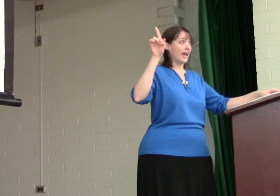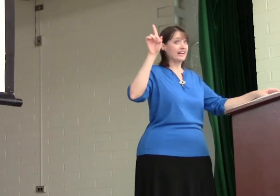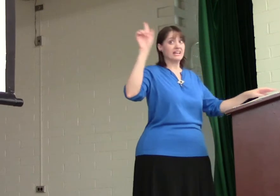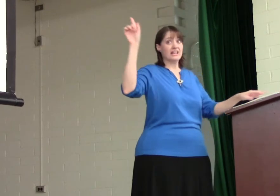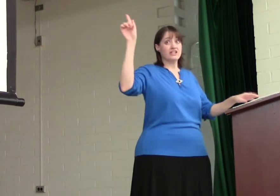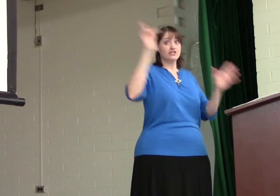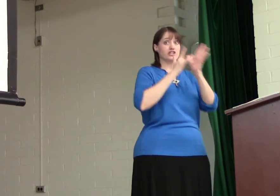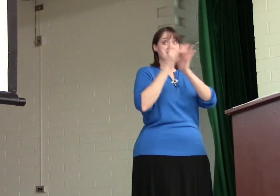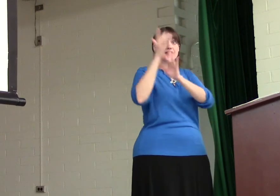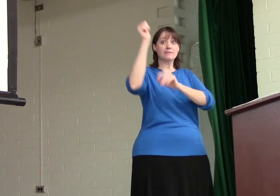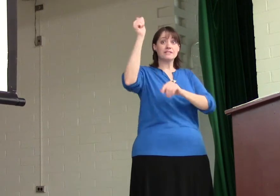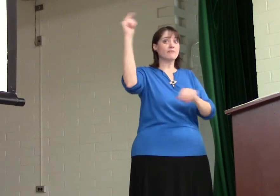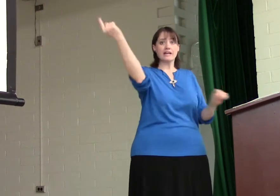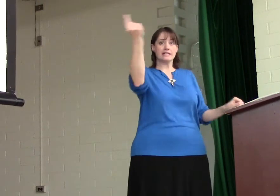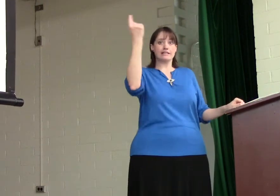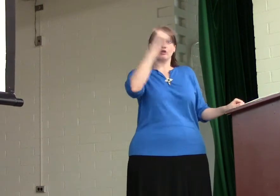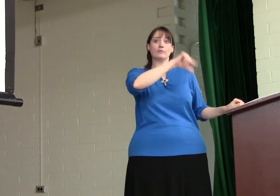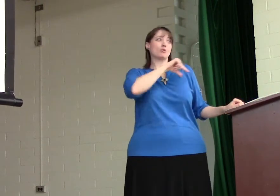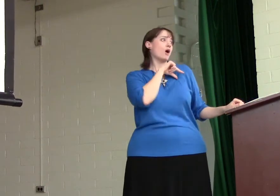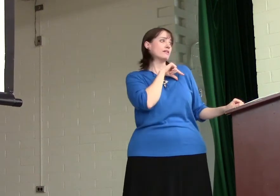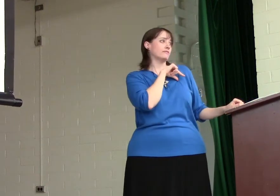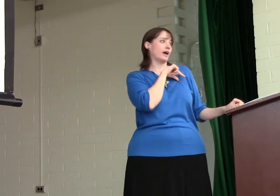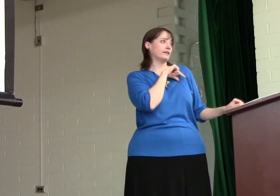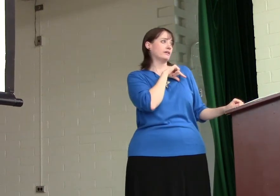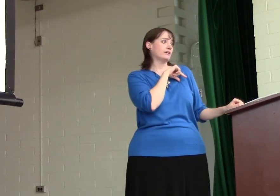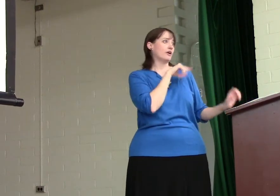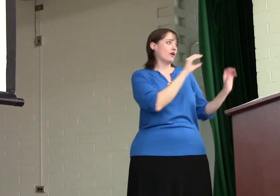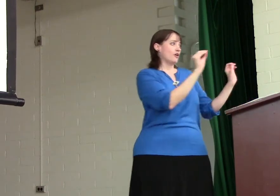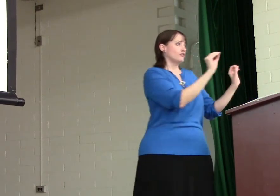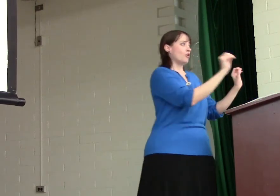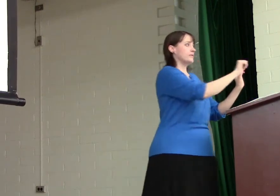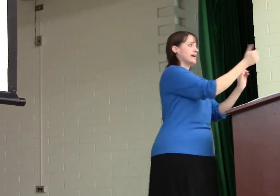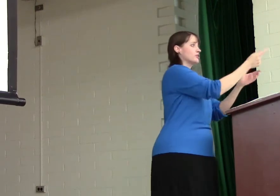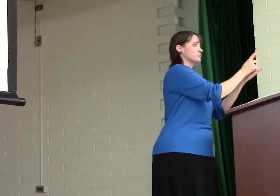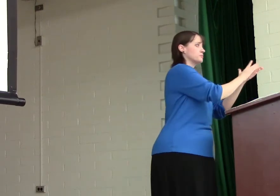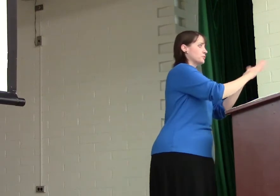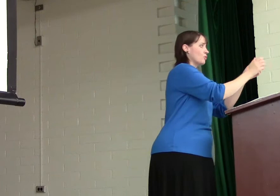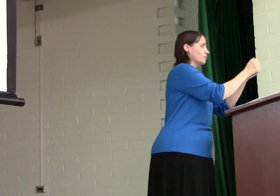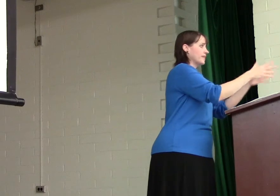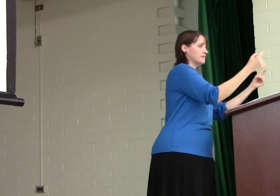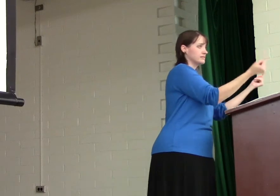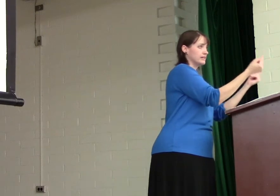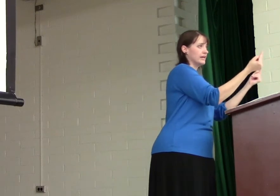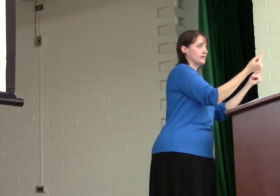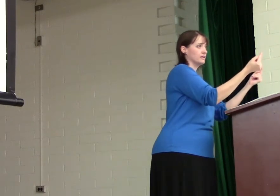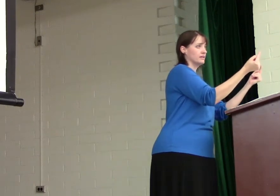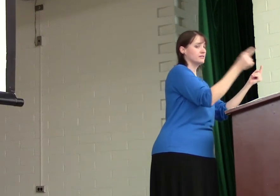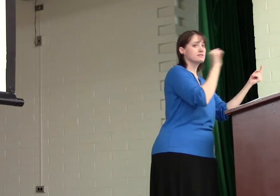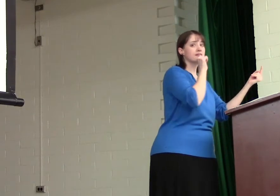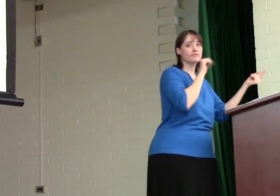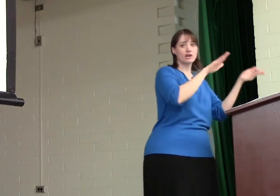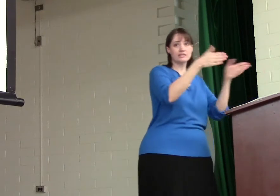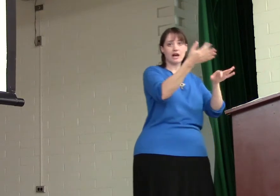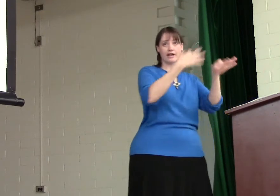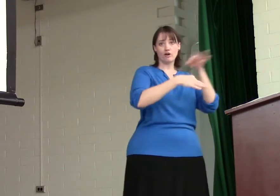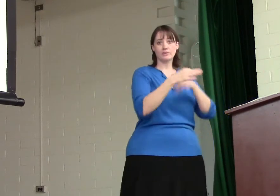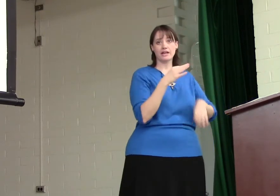And Jesus himself, he's the only one qualified. Nobody else was pure without sin to suffer and die in our place.